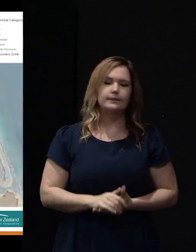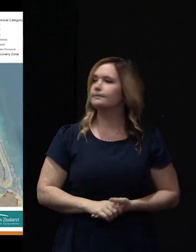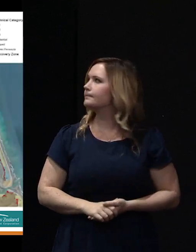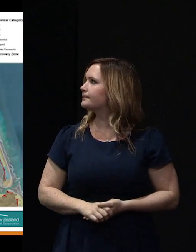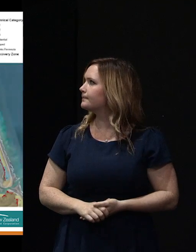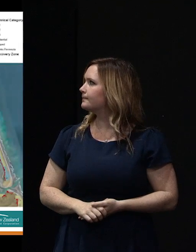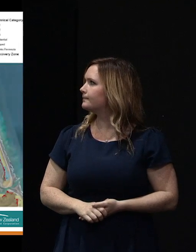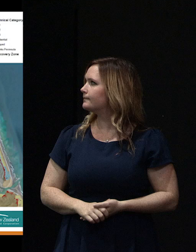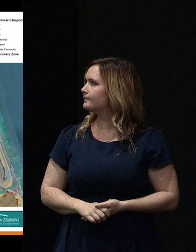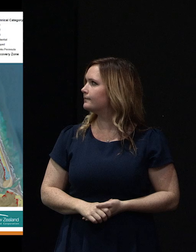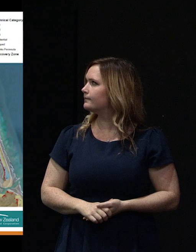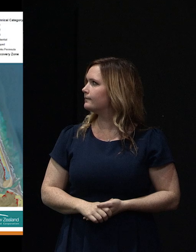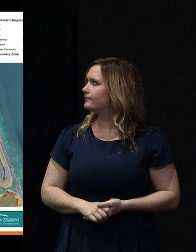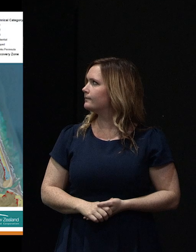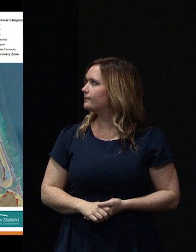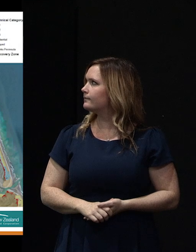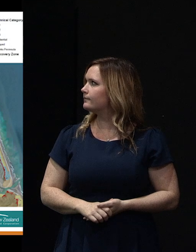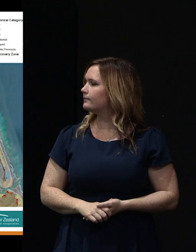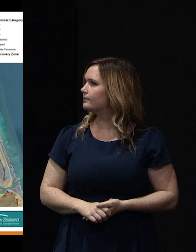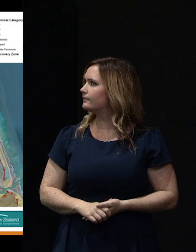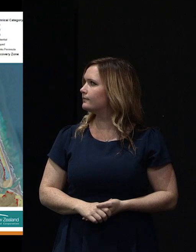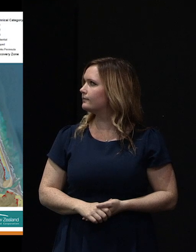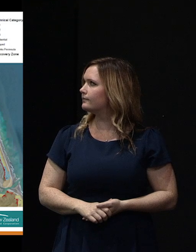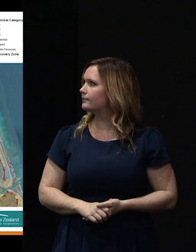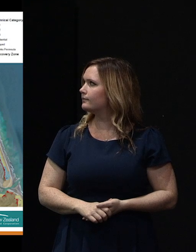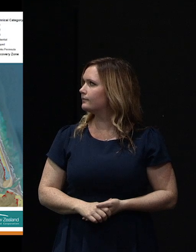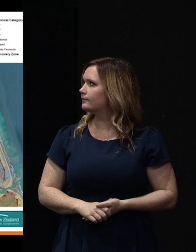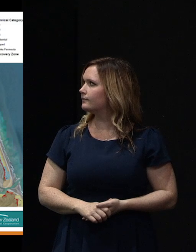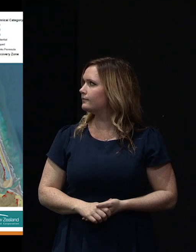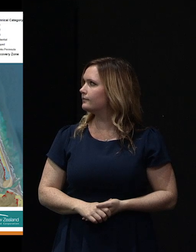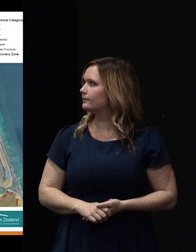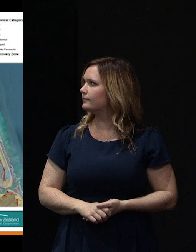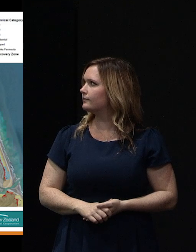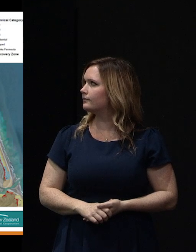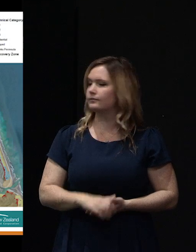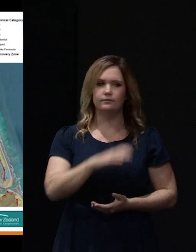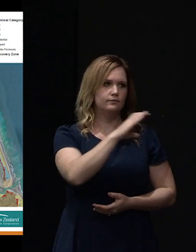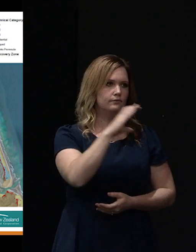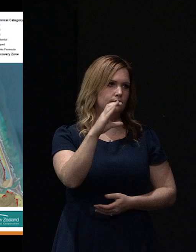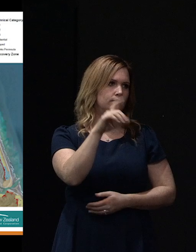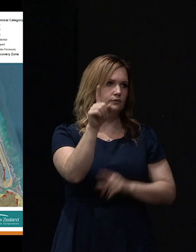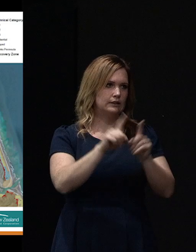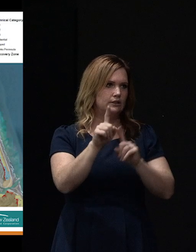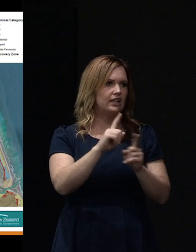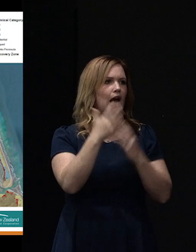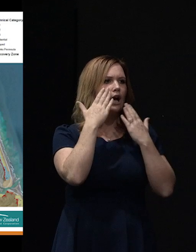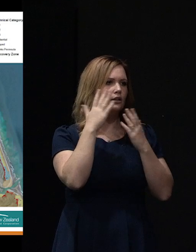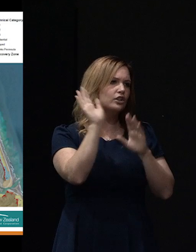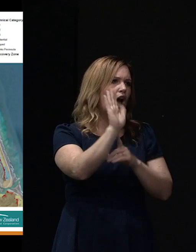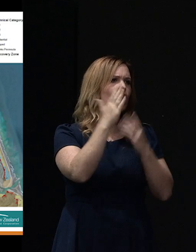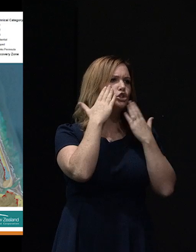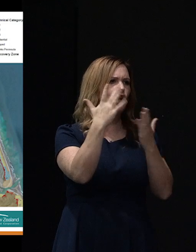This is a view of the city. The colours represent the technical categories,